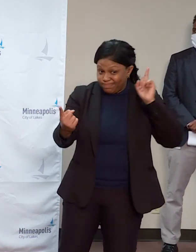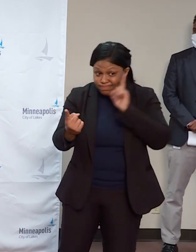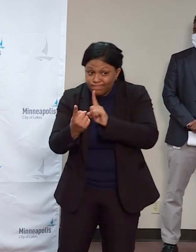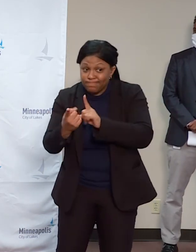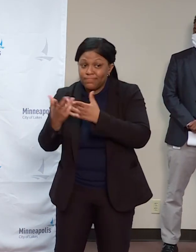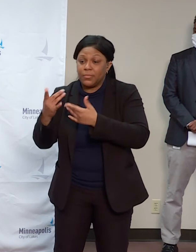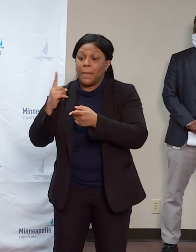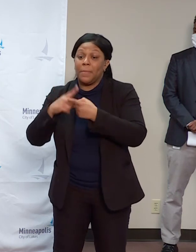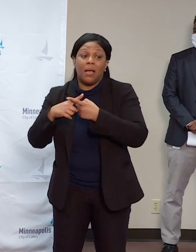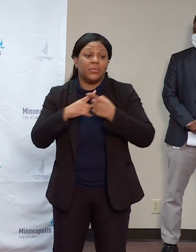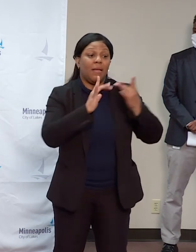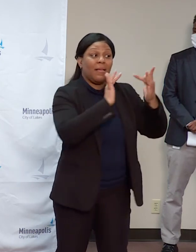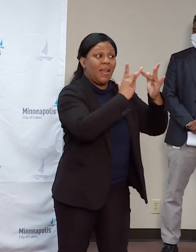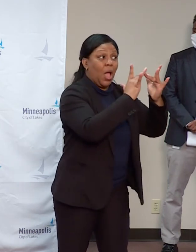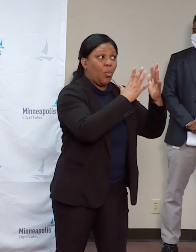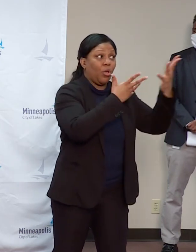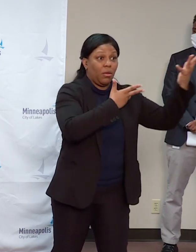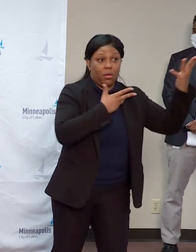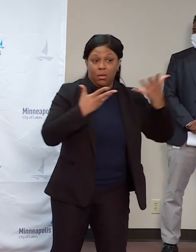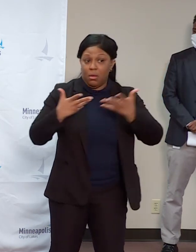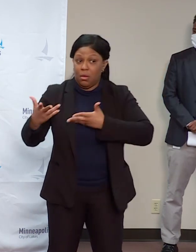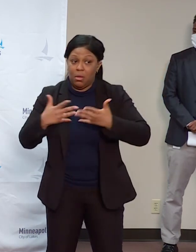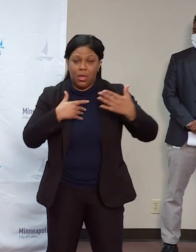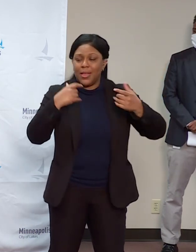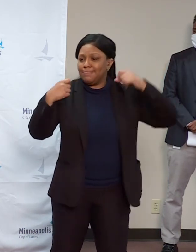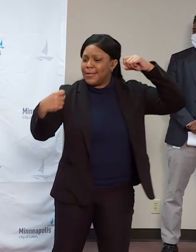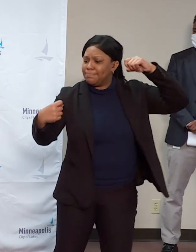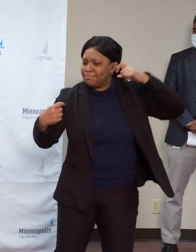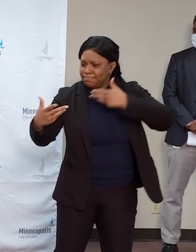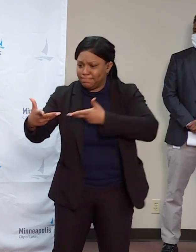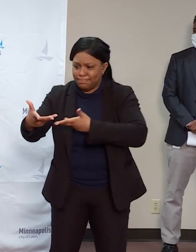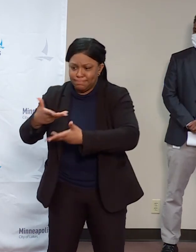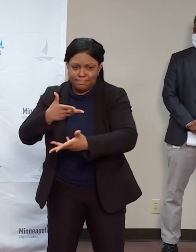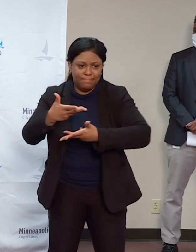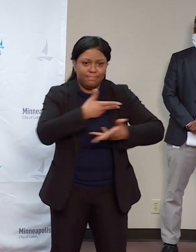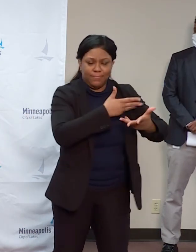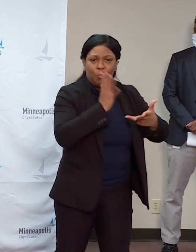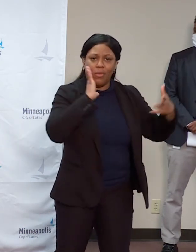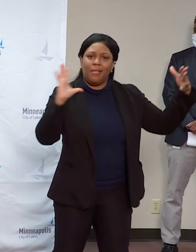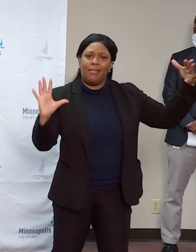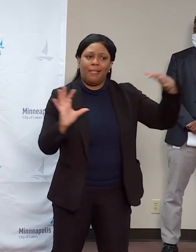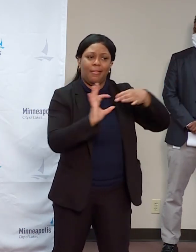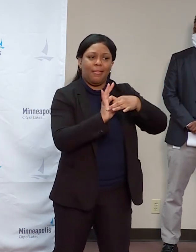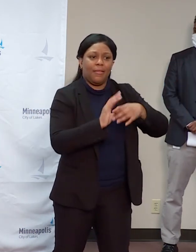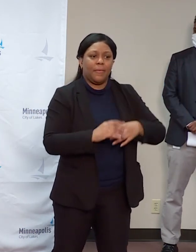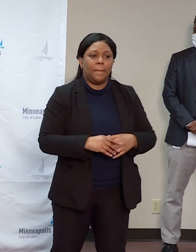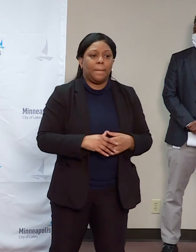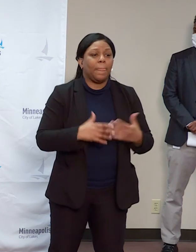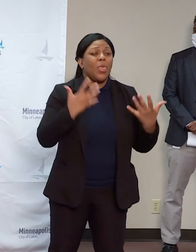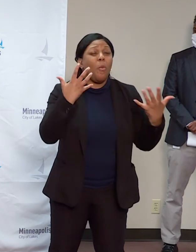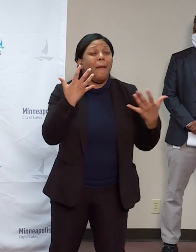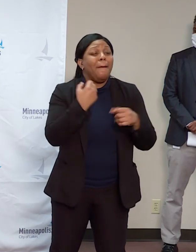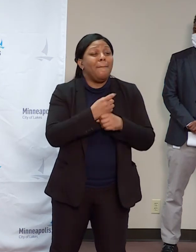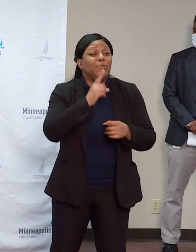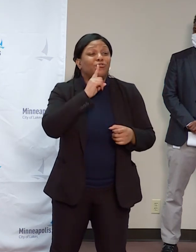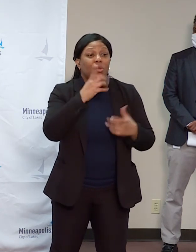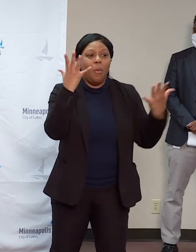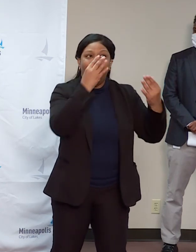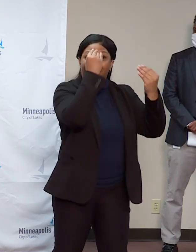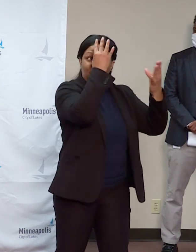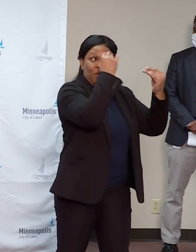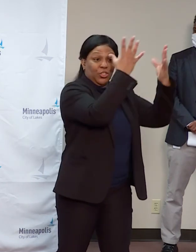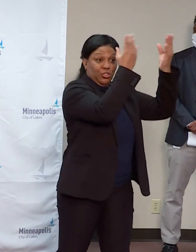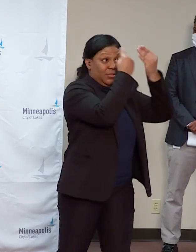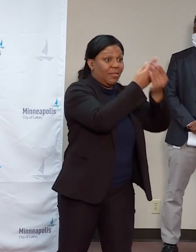understanding of what is happening. Our key public messages will focus on providing accurate overall information to the public, identifying